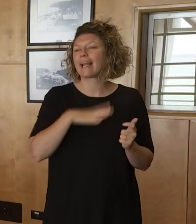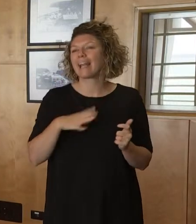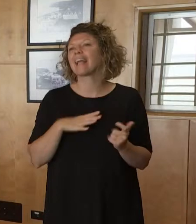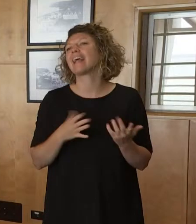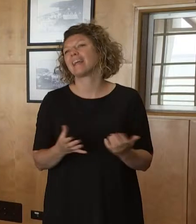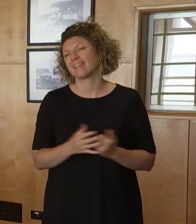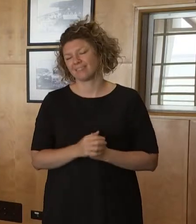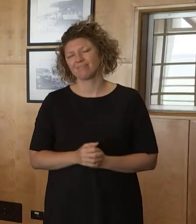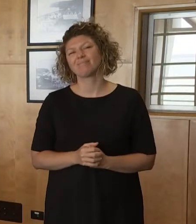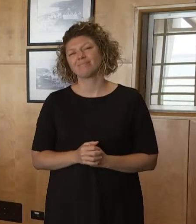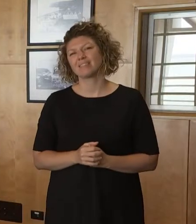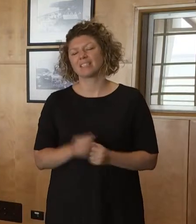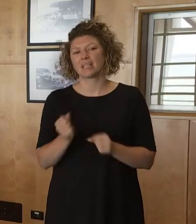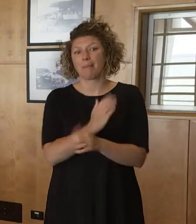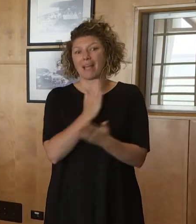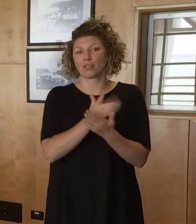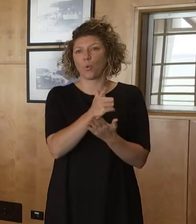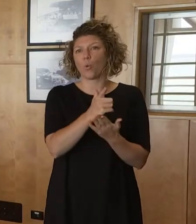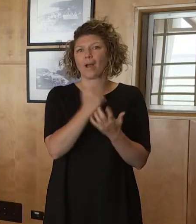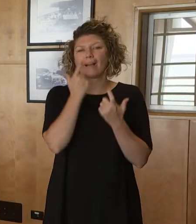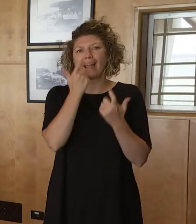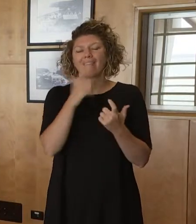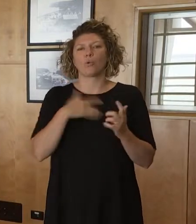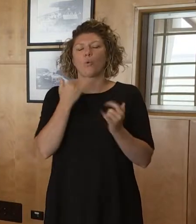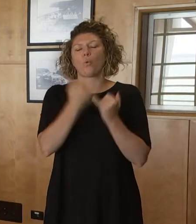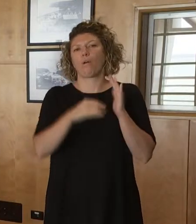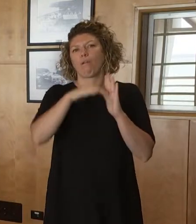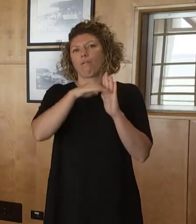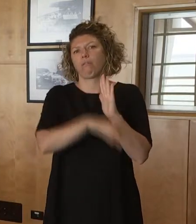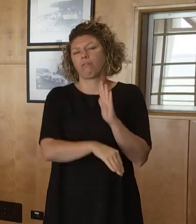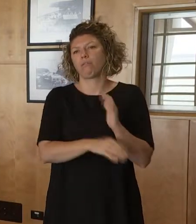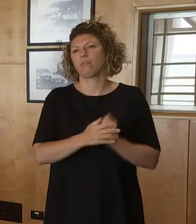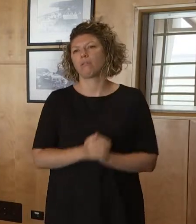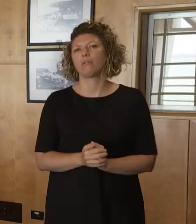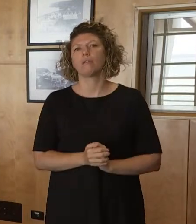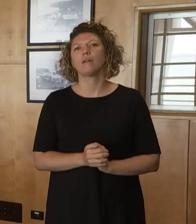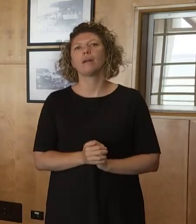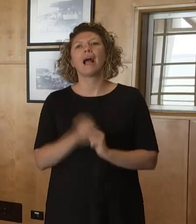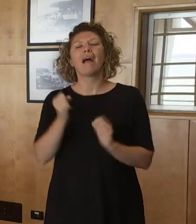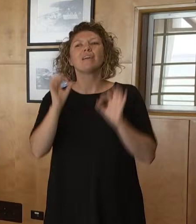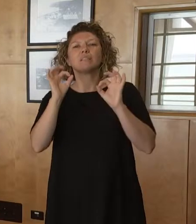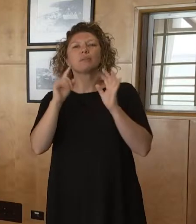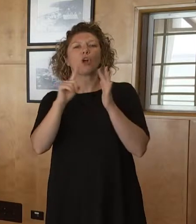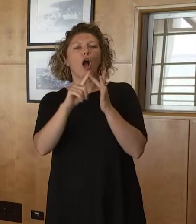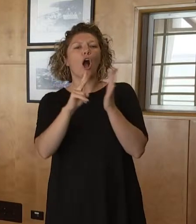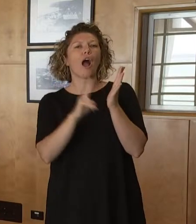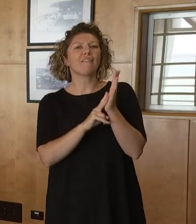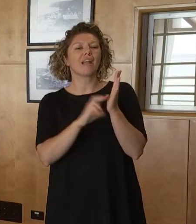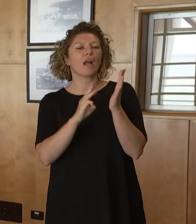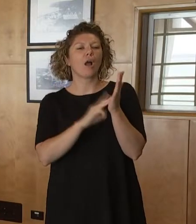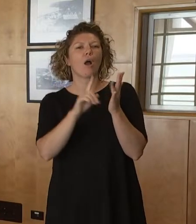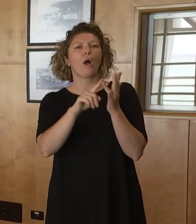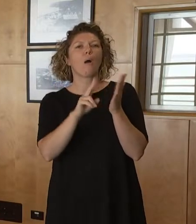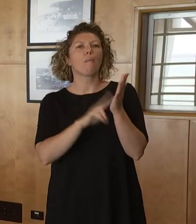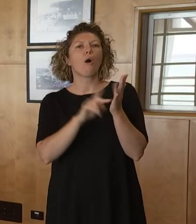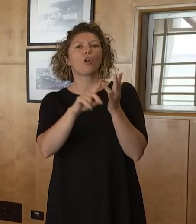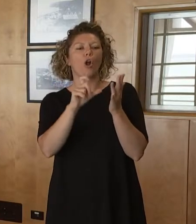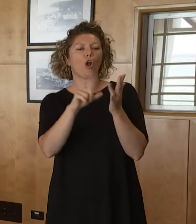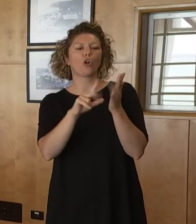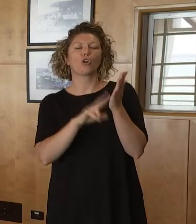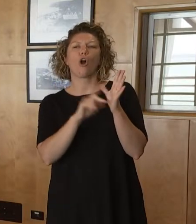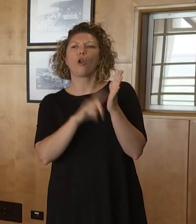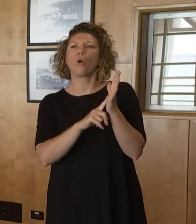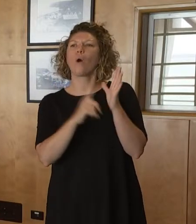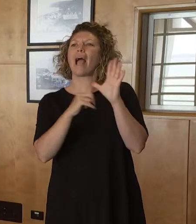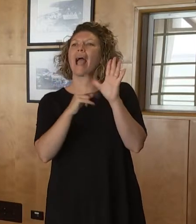care to stop people deteriorating, like the IV monoclonal antibodies or more supportive care in